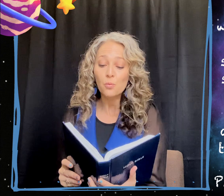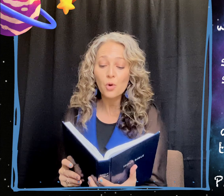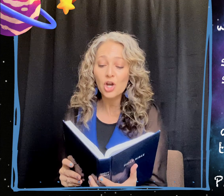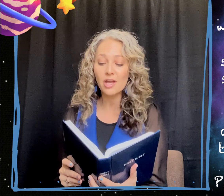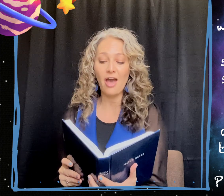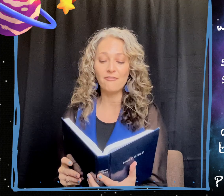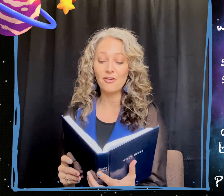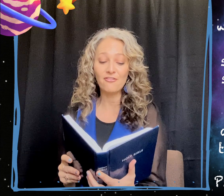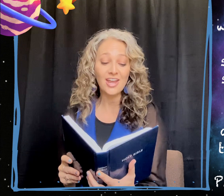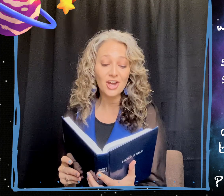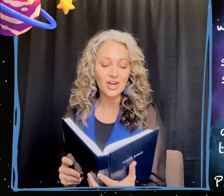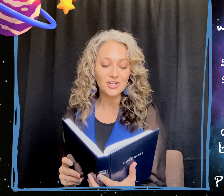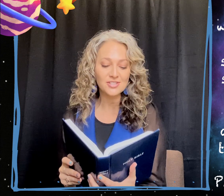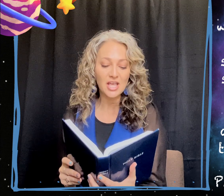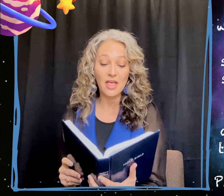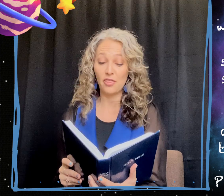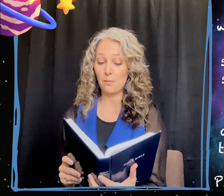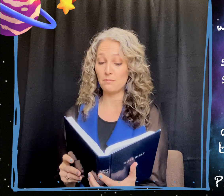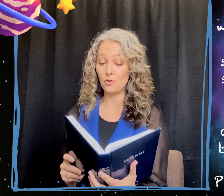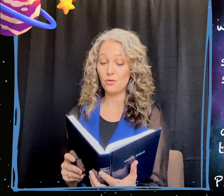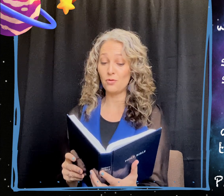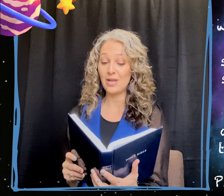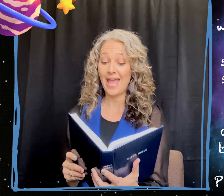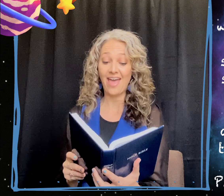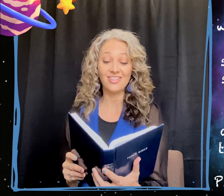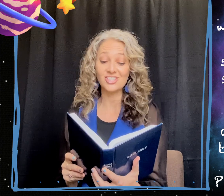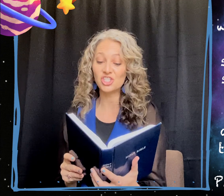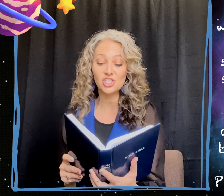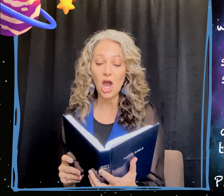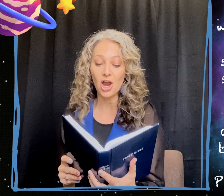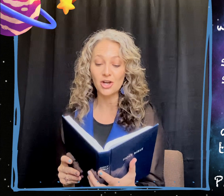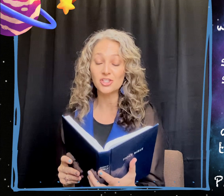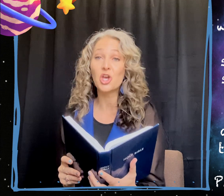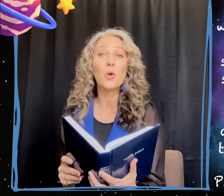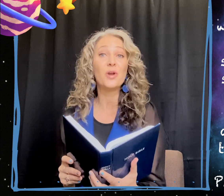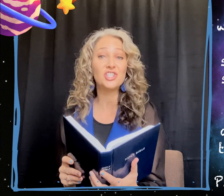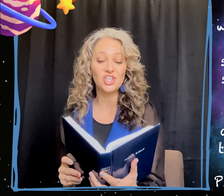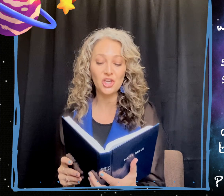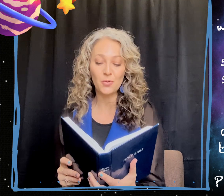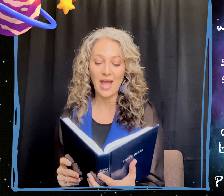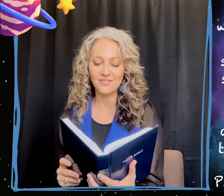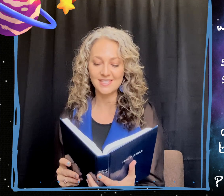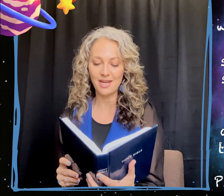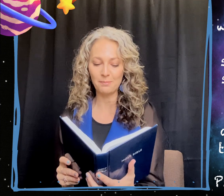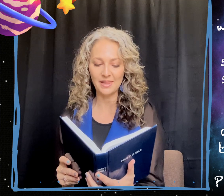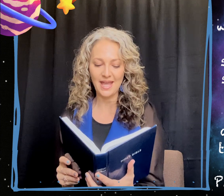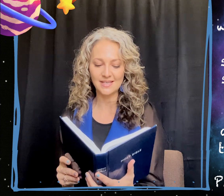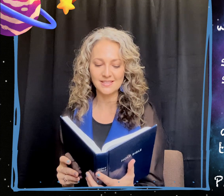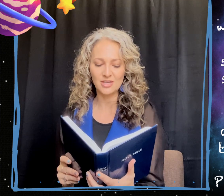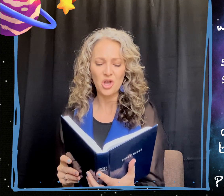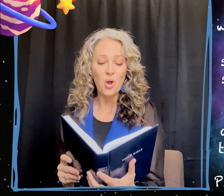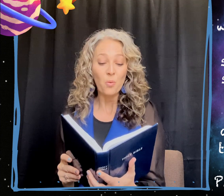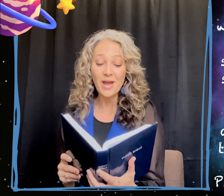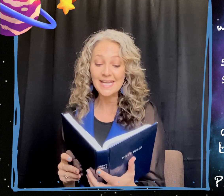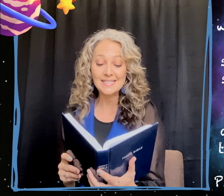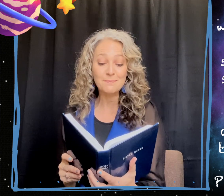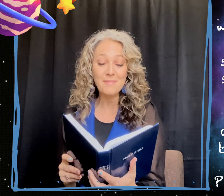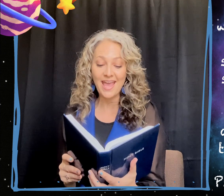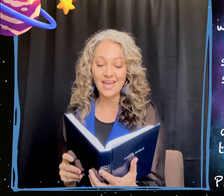work of your fingers, the moon and the stars which you have set in place, what is man